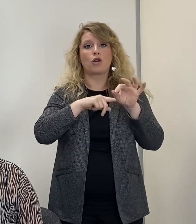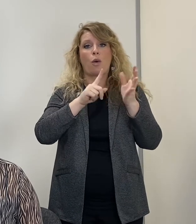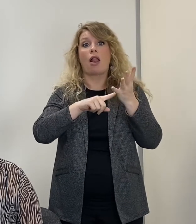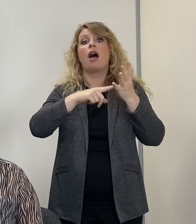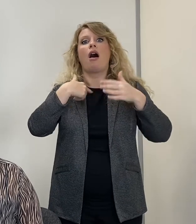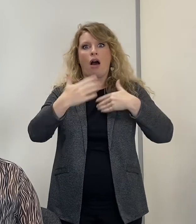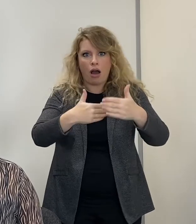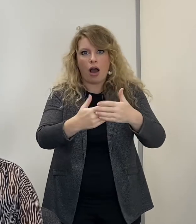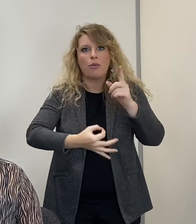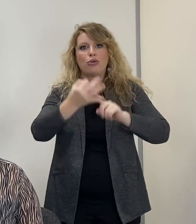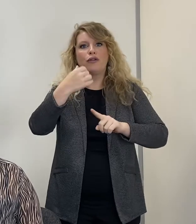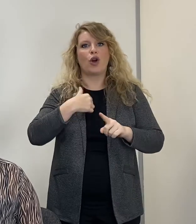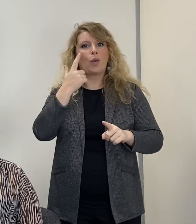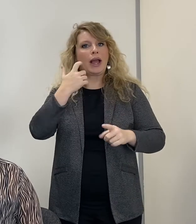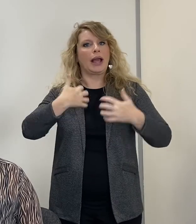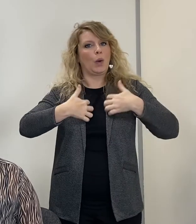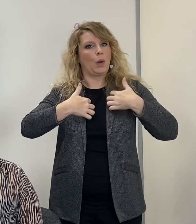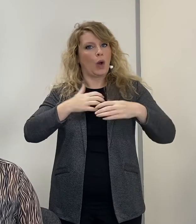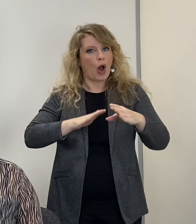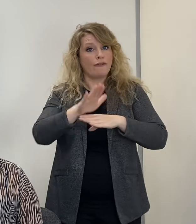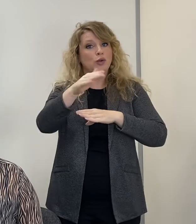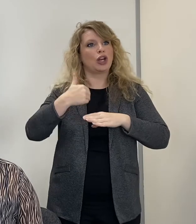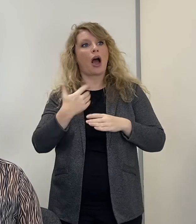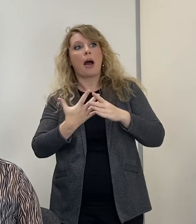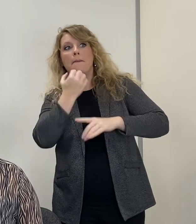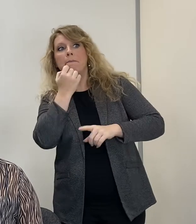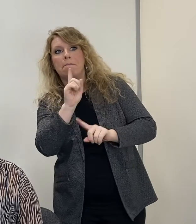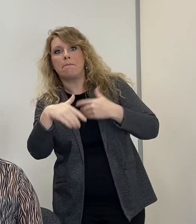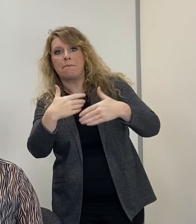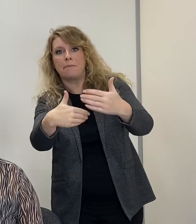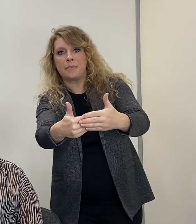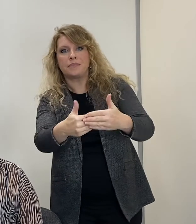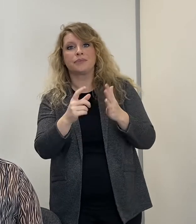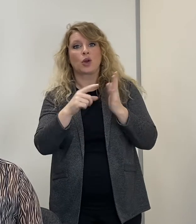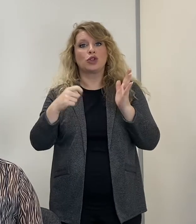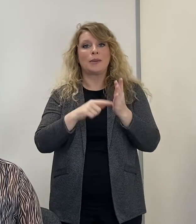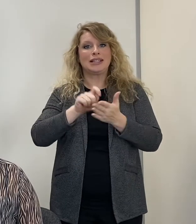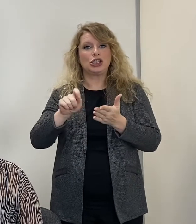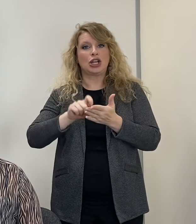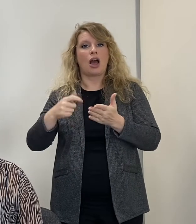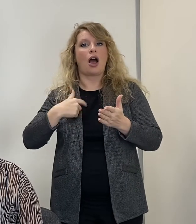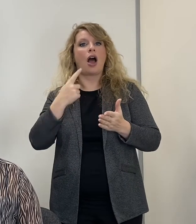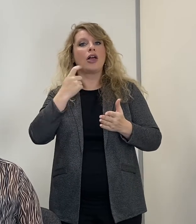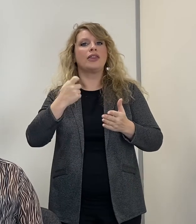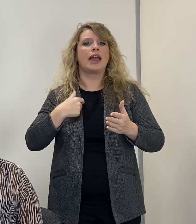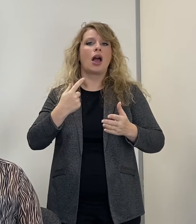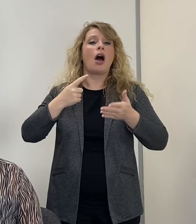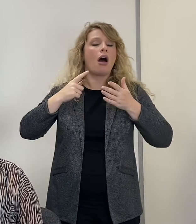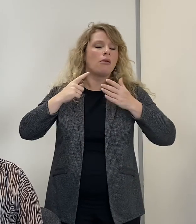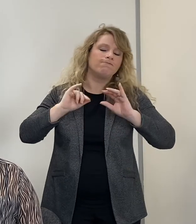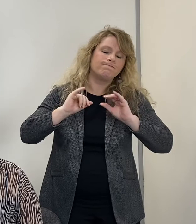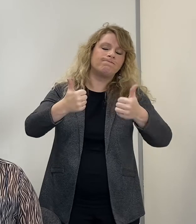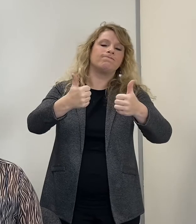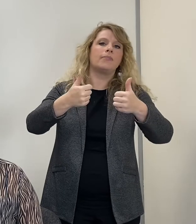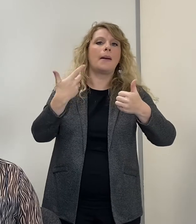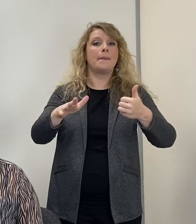progress. We look forward to an update in the near future. In October, Signature was named Awarding